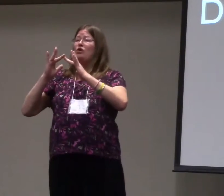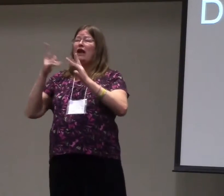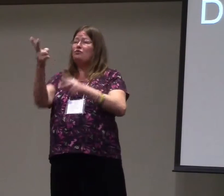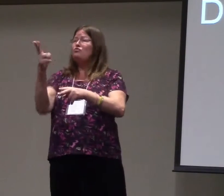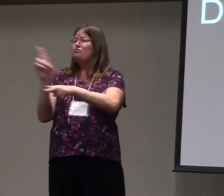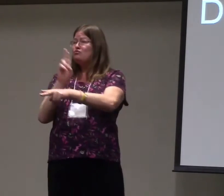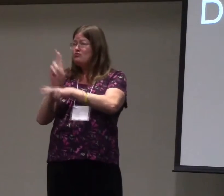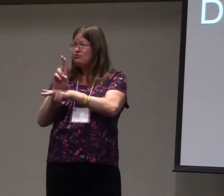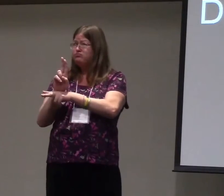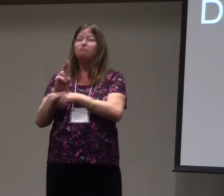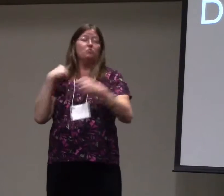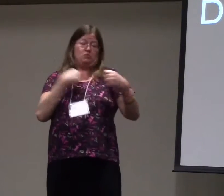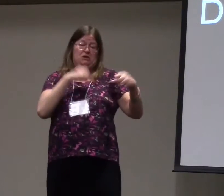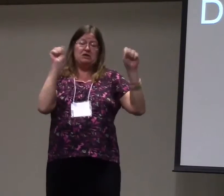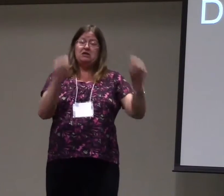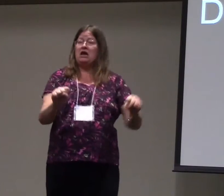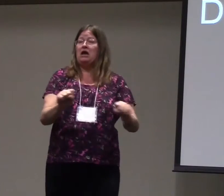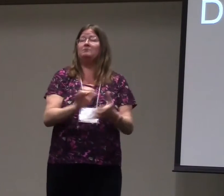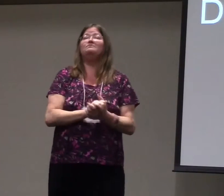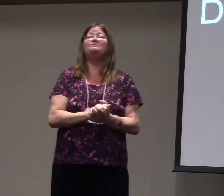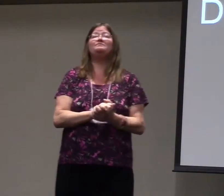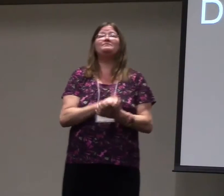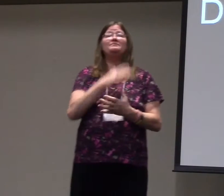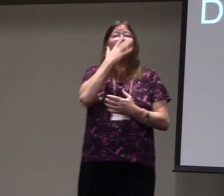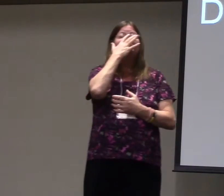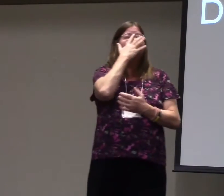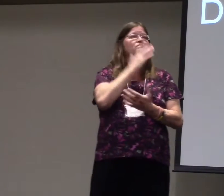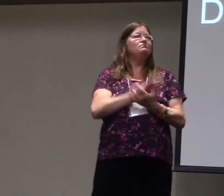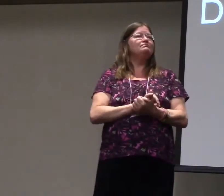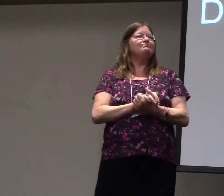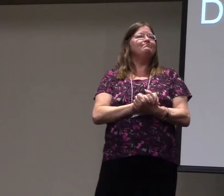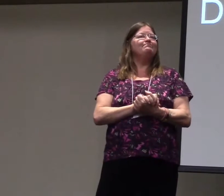Any kind of internet connection I can use. Or we can use that as well.